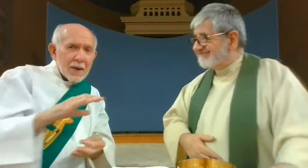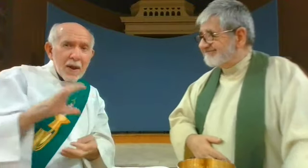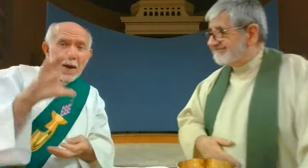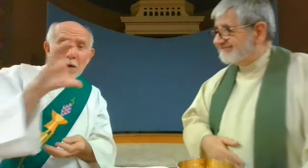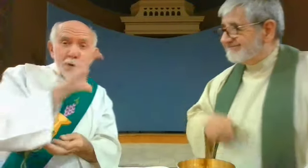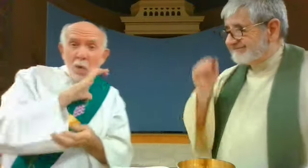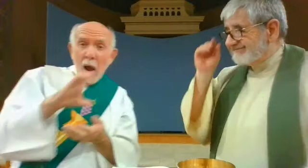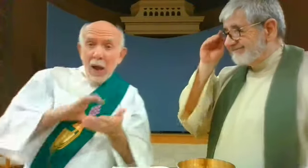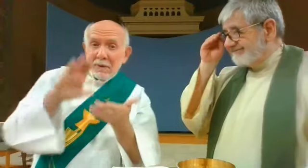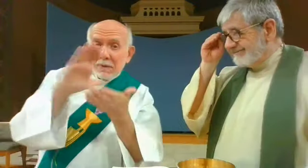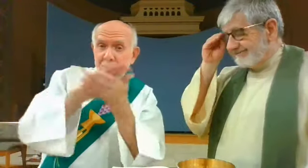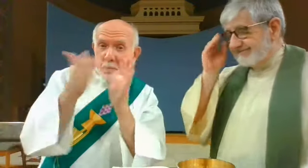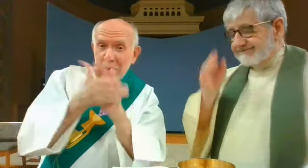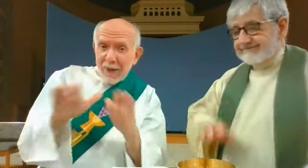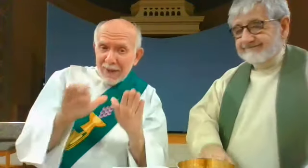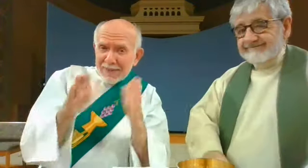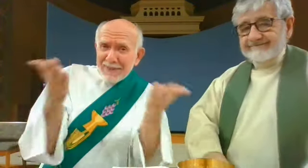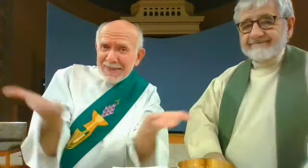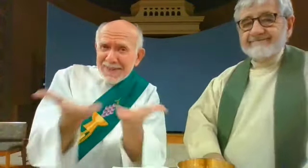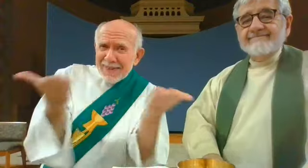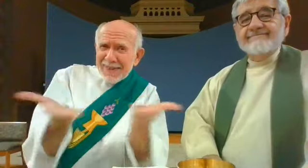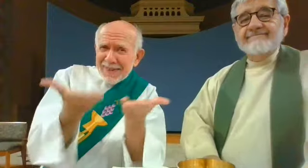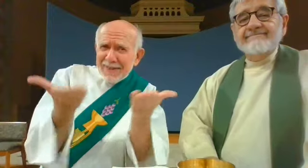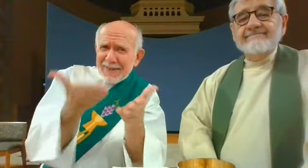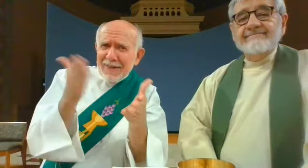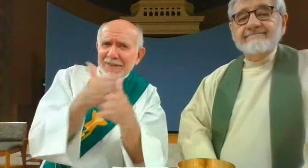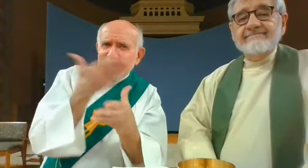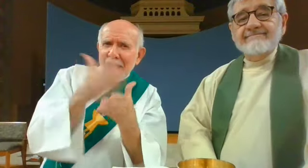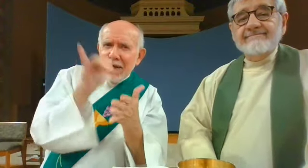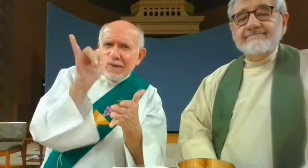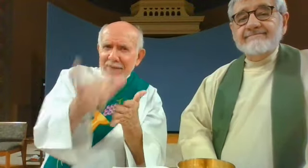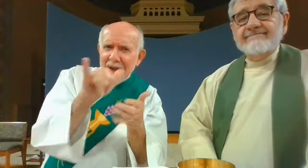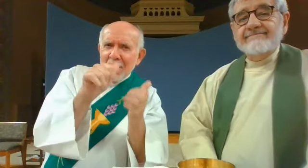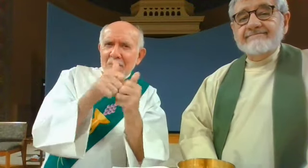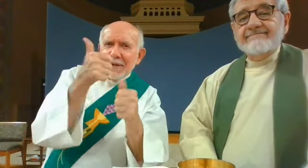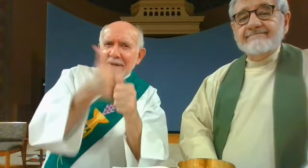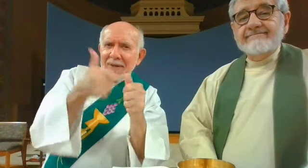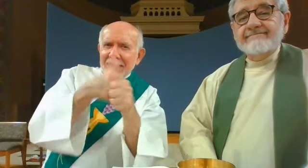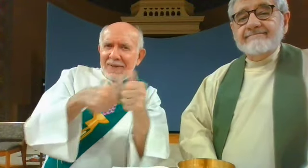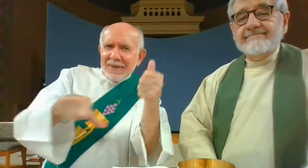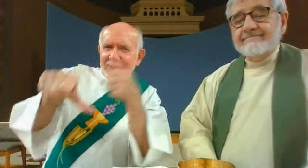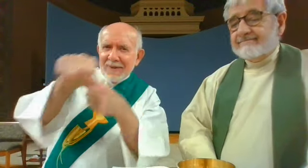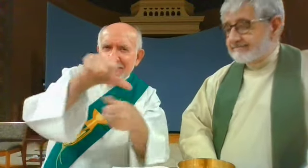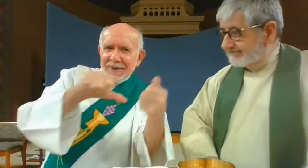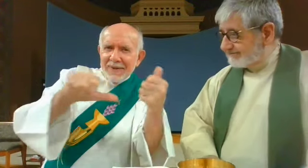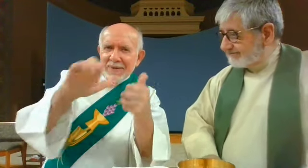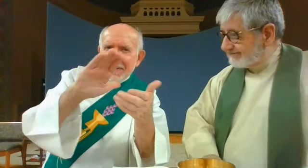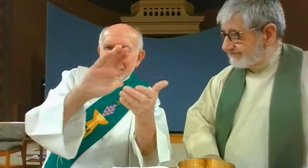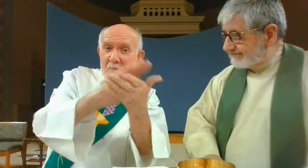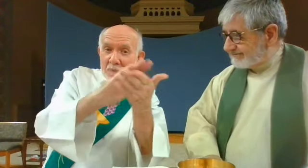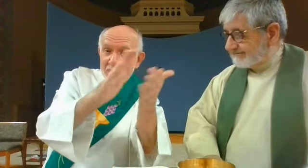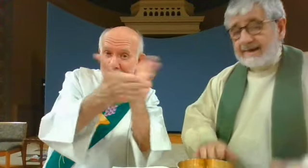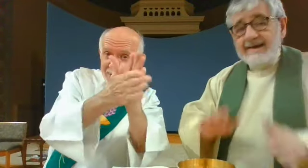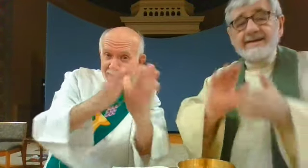Christ's peace is here. Share that peace with those around you. Peace.